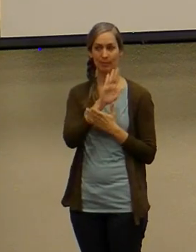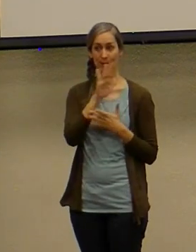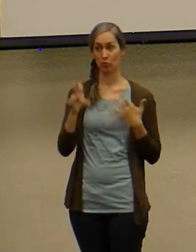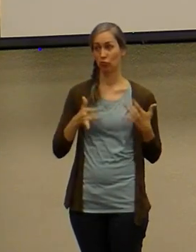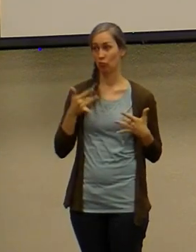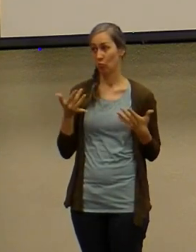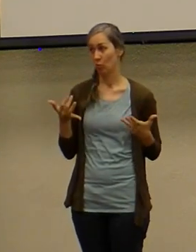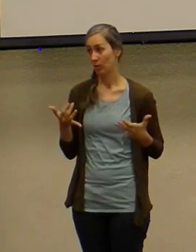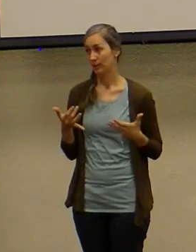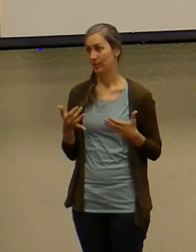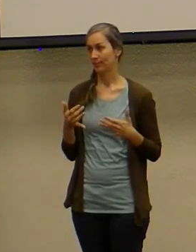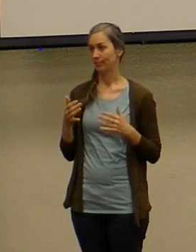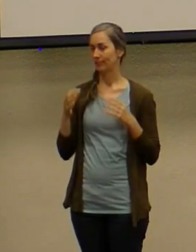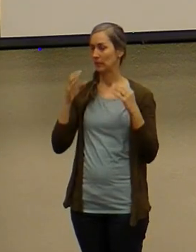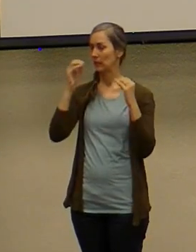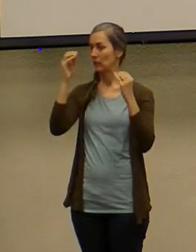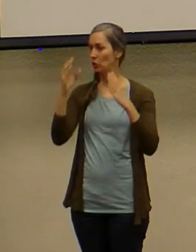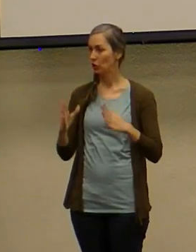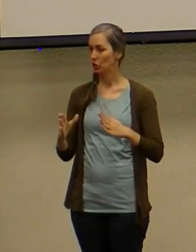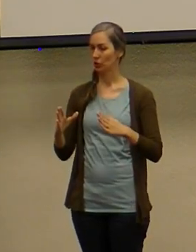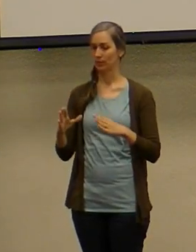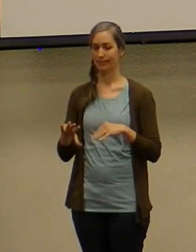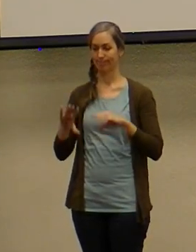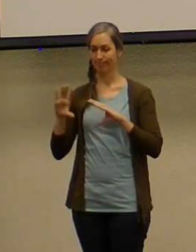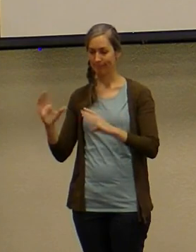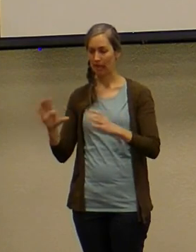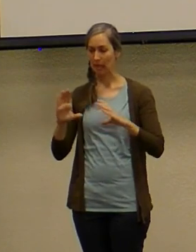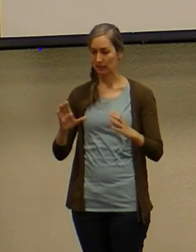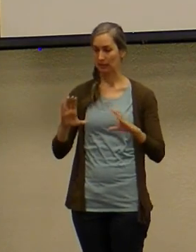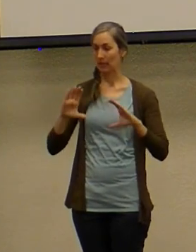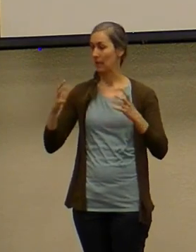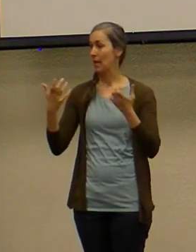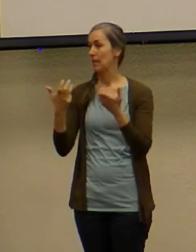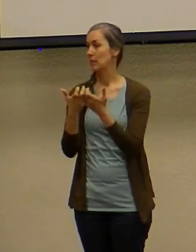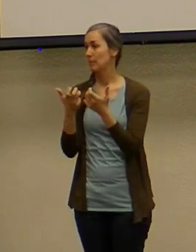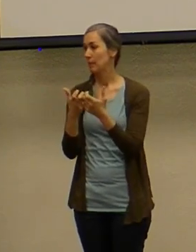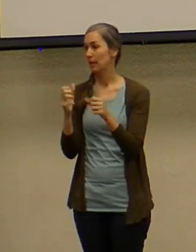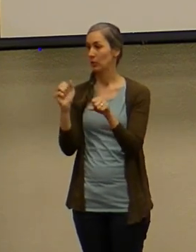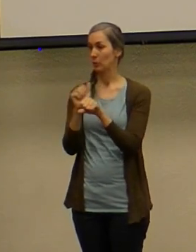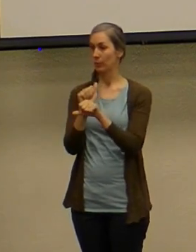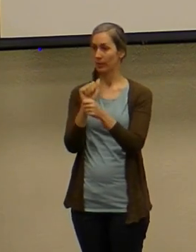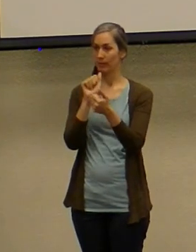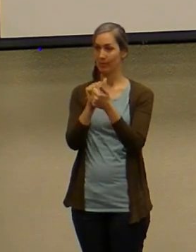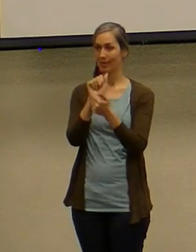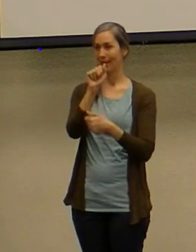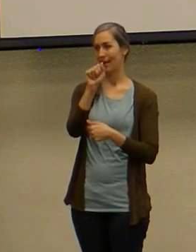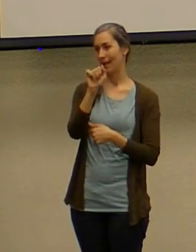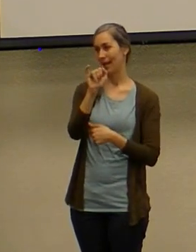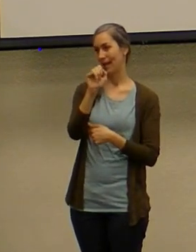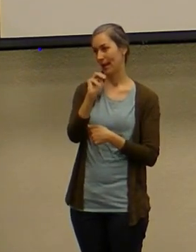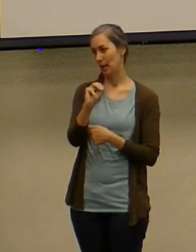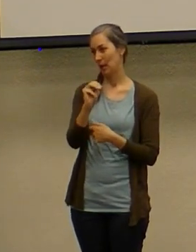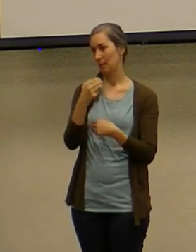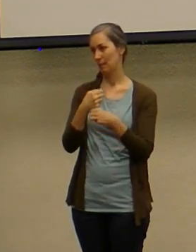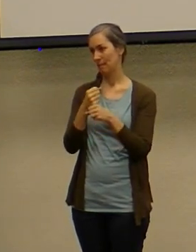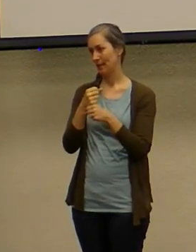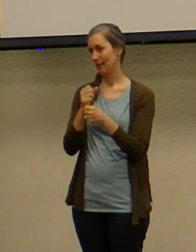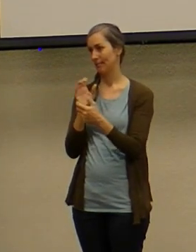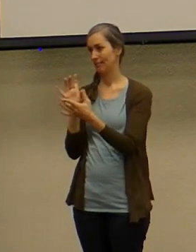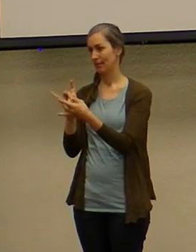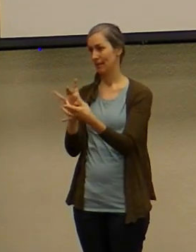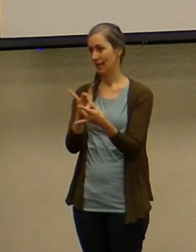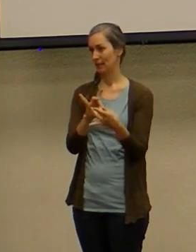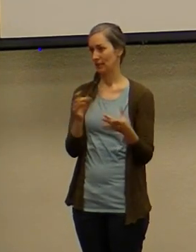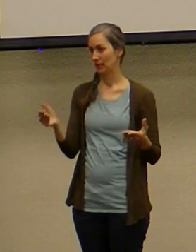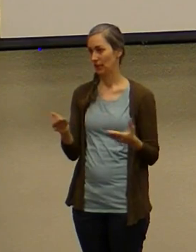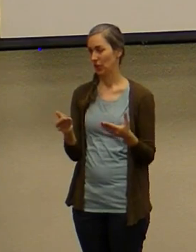definitely his classmates working with aim and just a place where he can make connections with people here but also with people outside of these